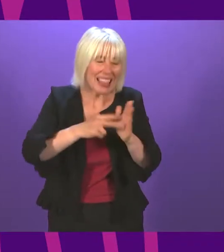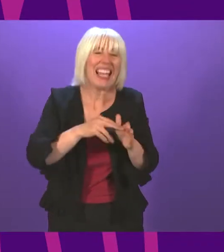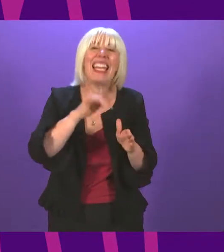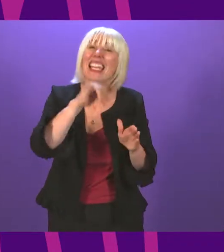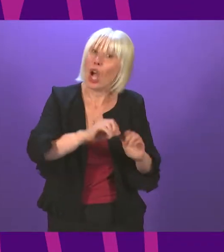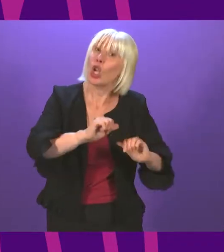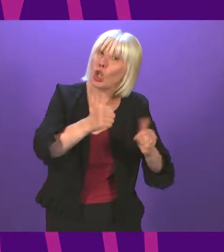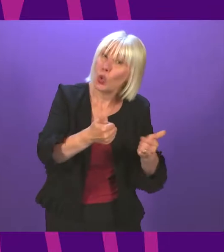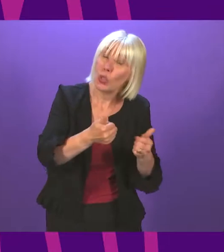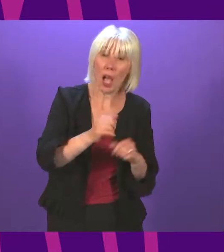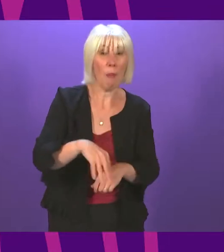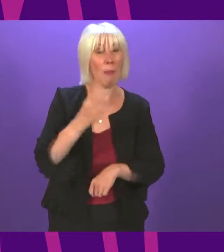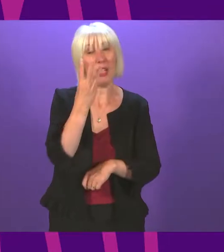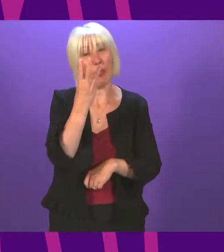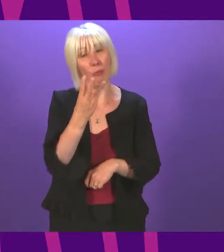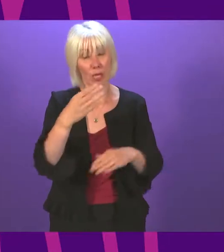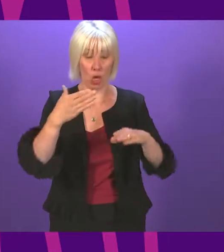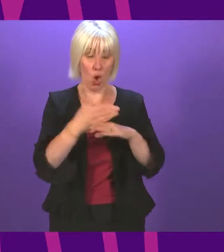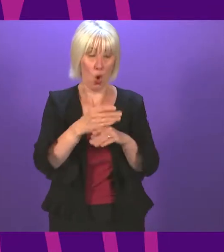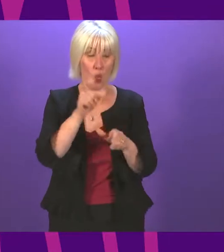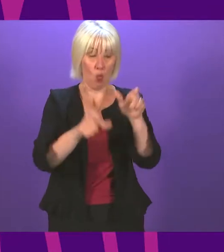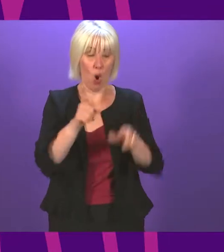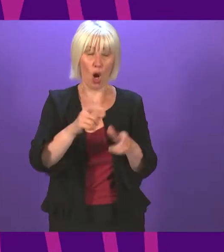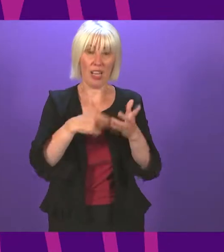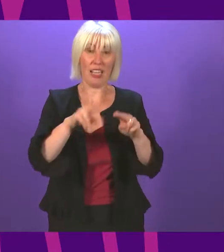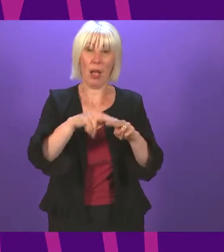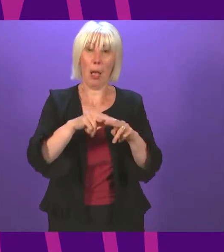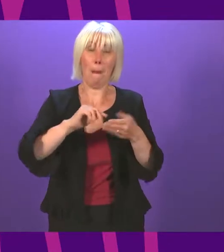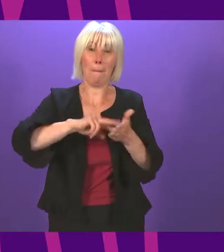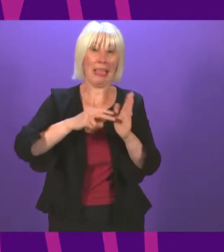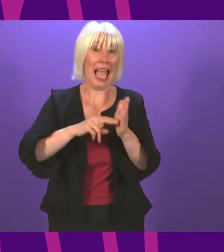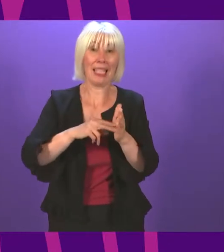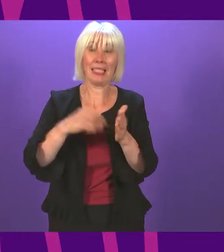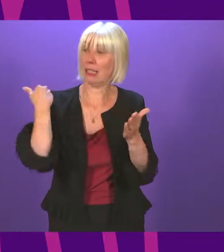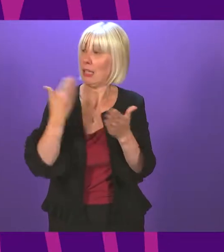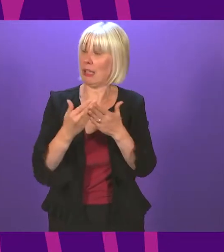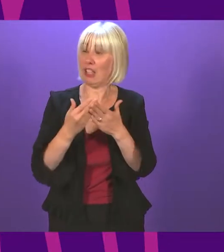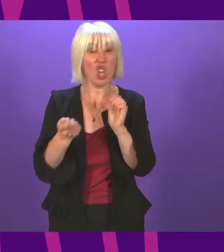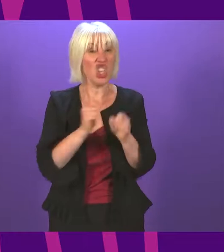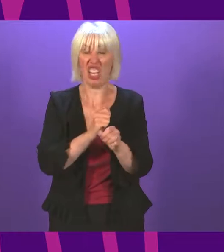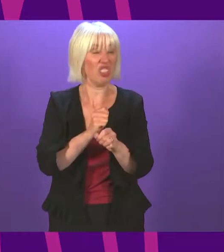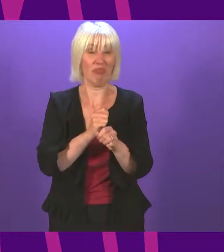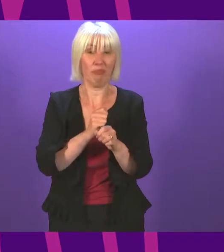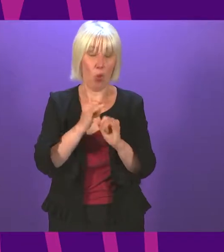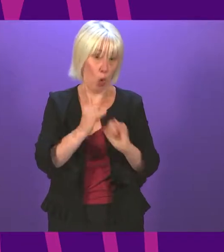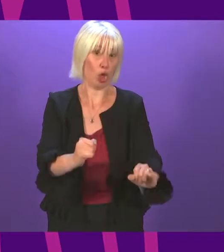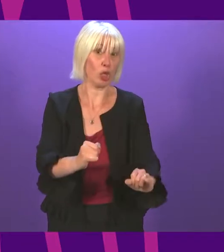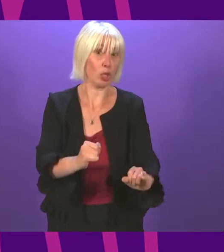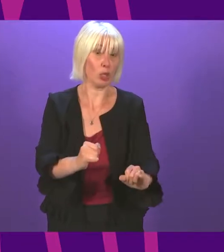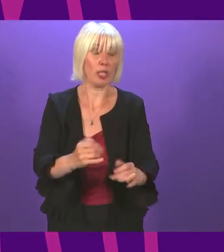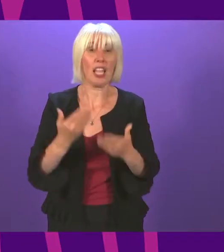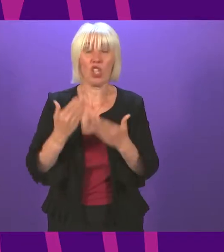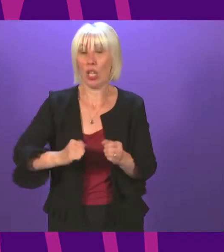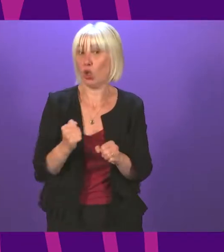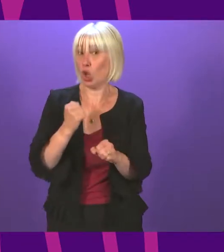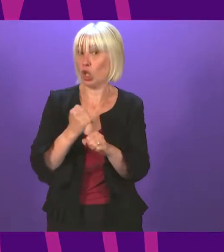three workforce plans in the last parliament and not much has changed. In fact, it's got worse. Today we see from the Scottish Government figures that